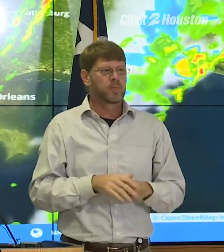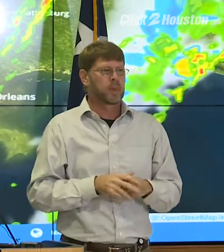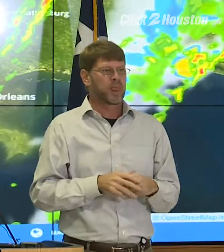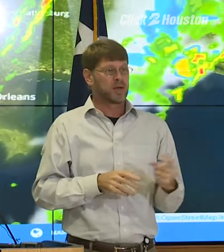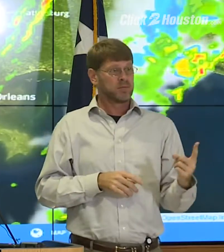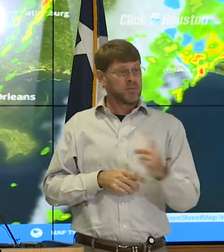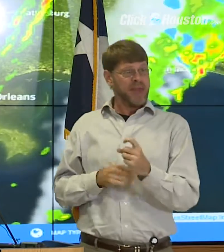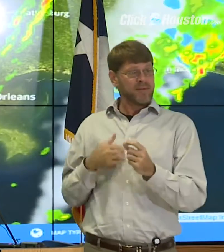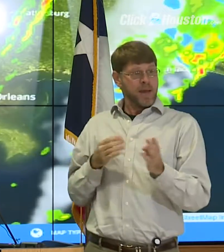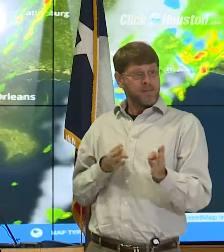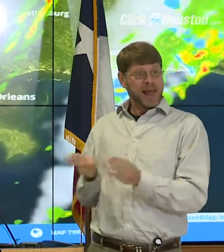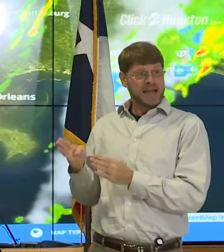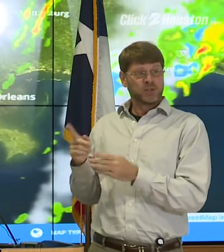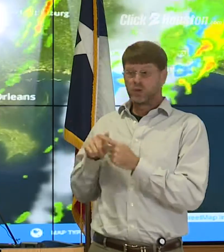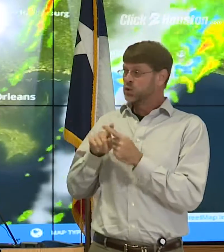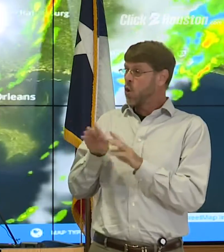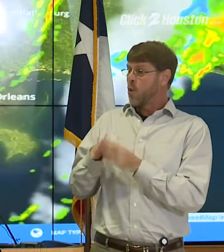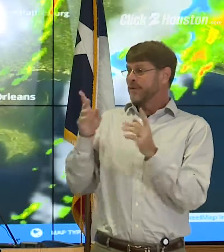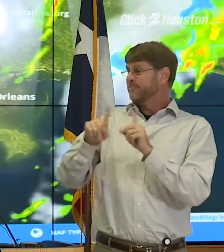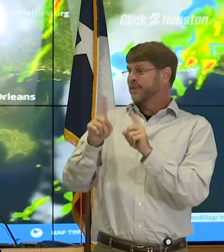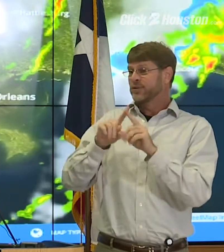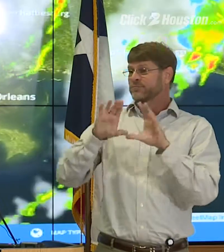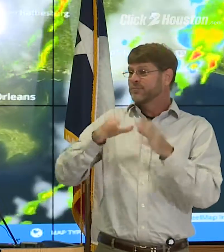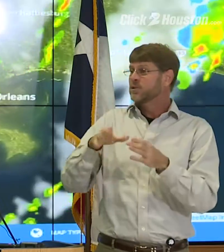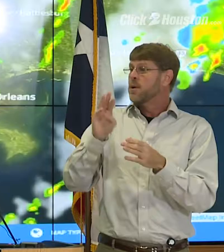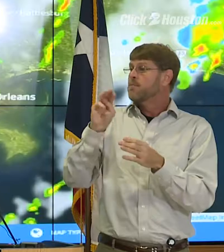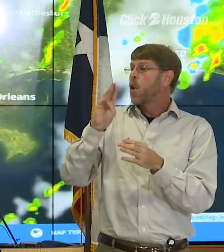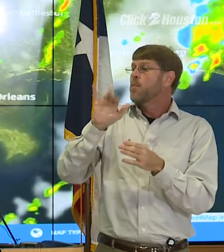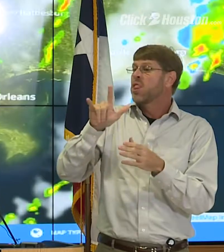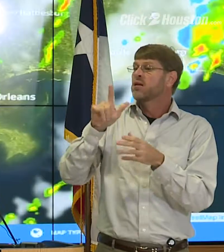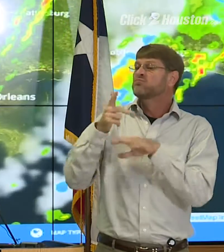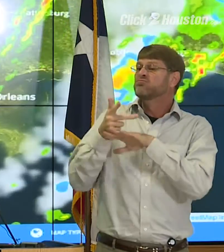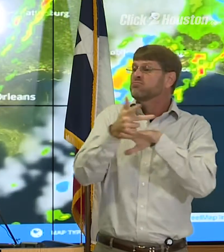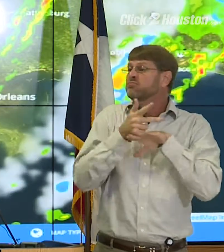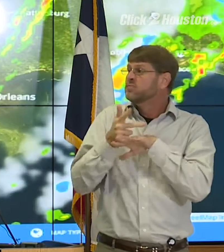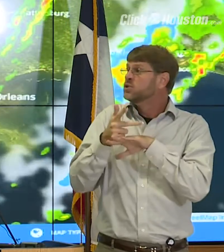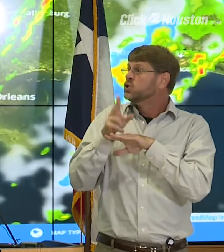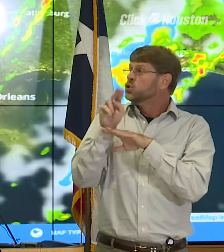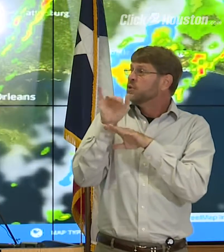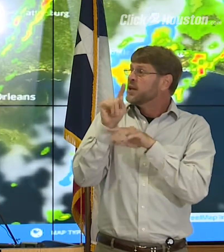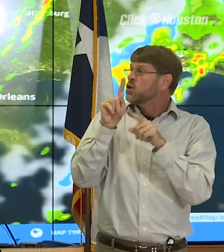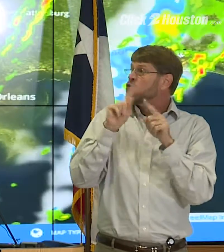Do you have plans to open any centers or mobile units to help people register?